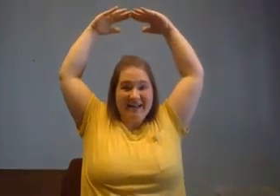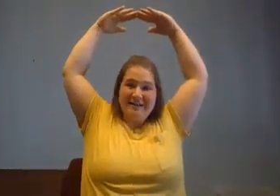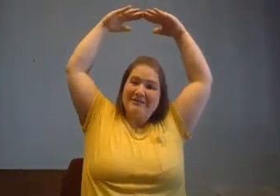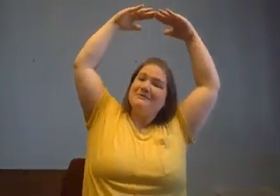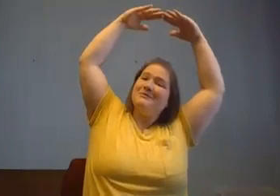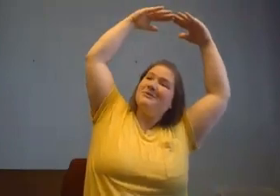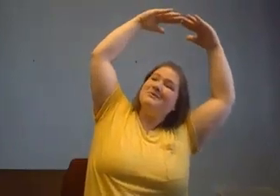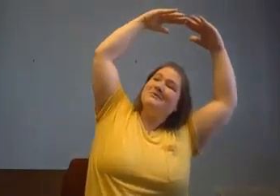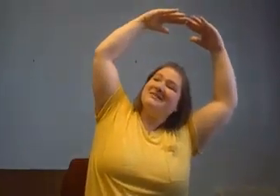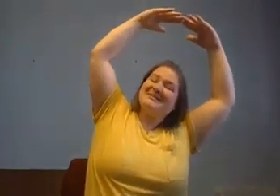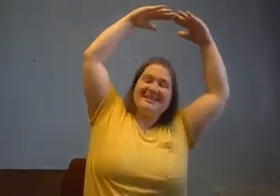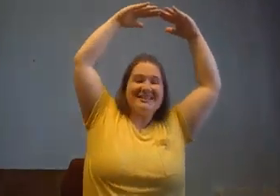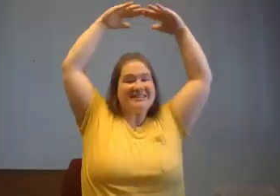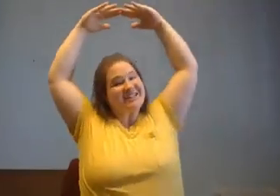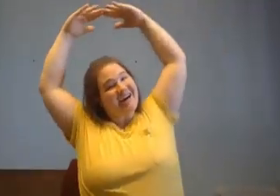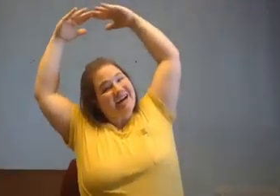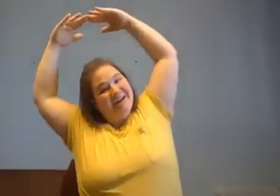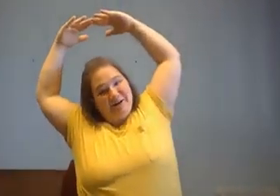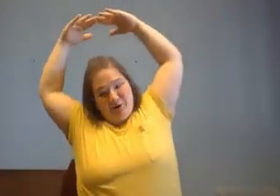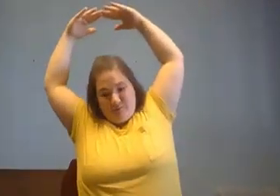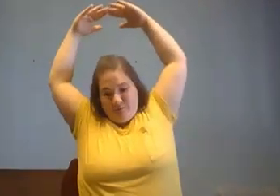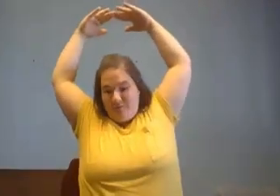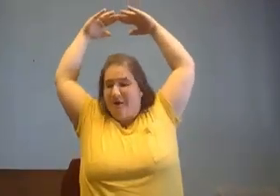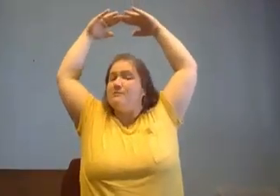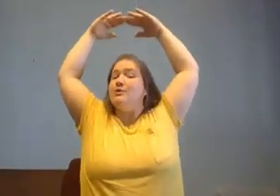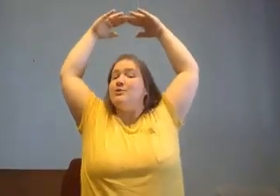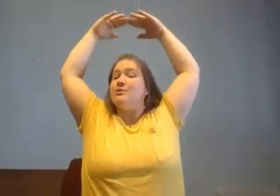The moon is in the sky, and I'm the big moon!